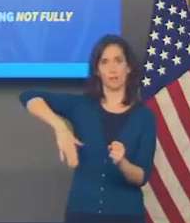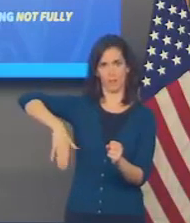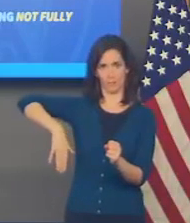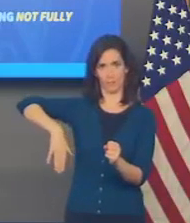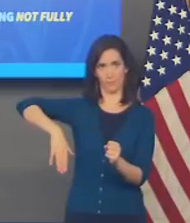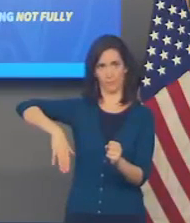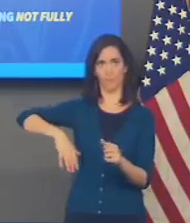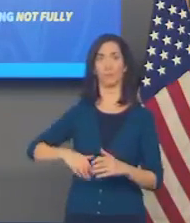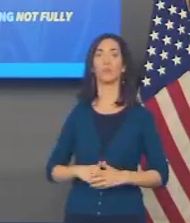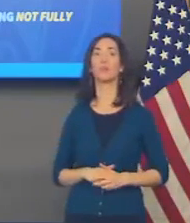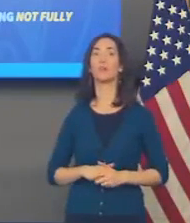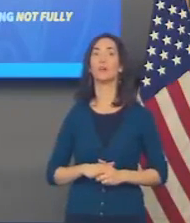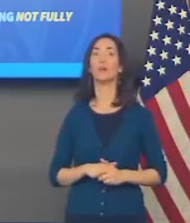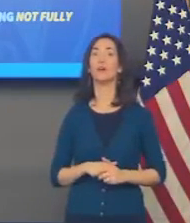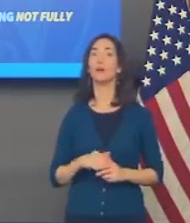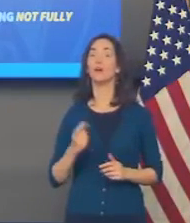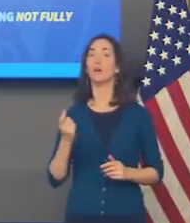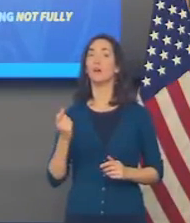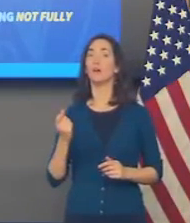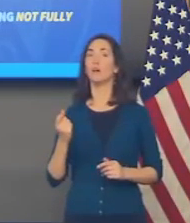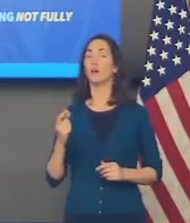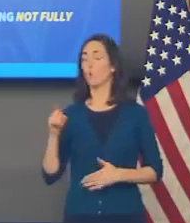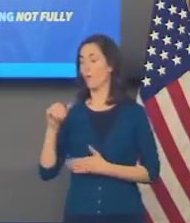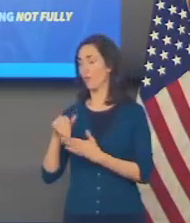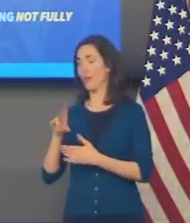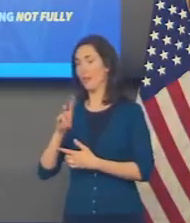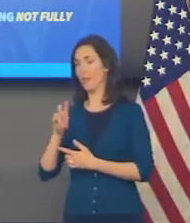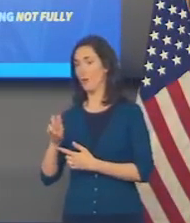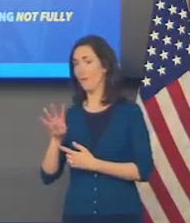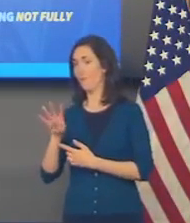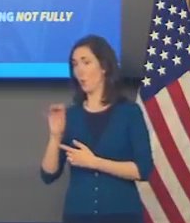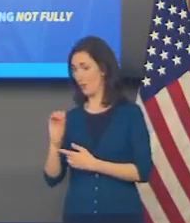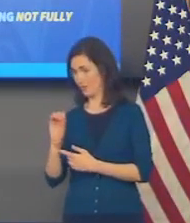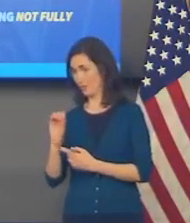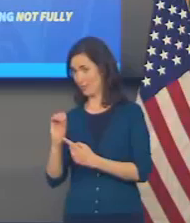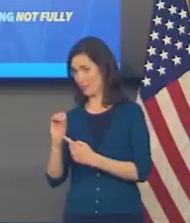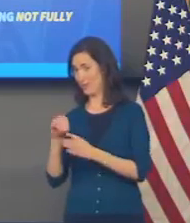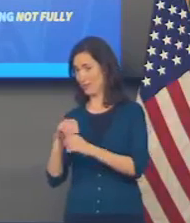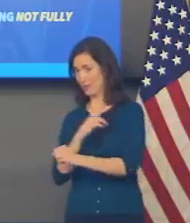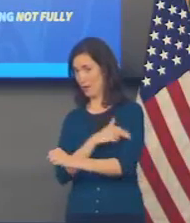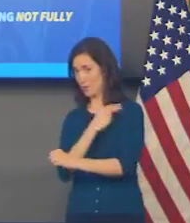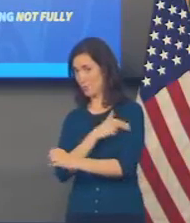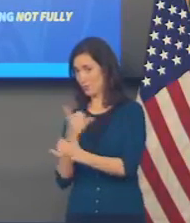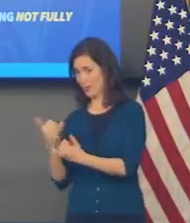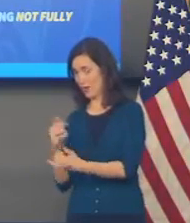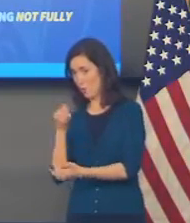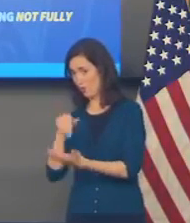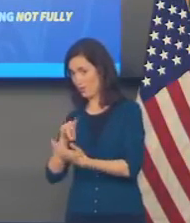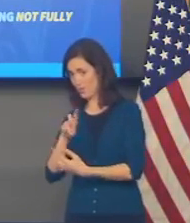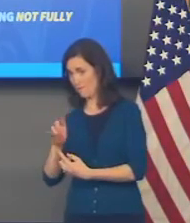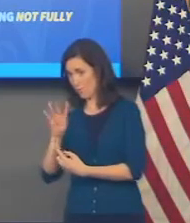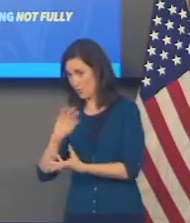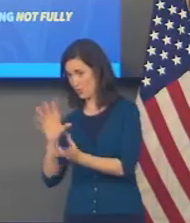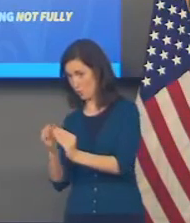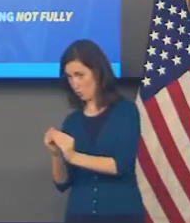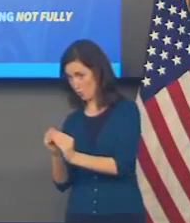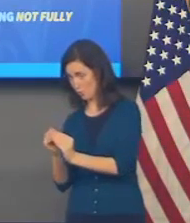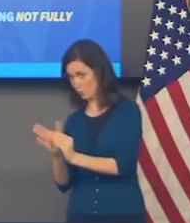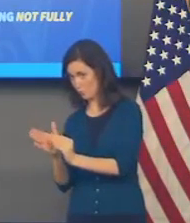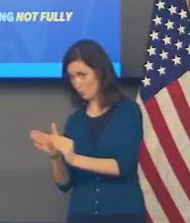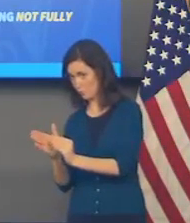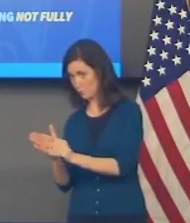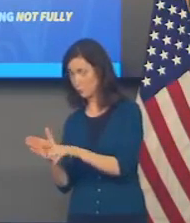And of the 17, excuse me, 1,740 hospitalized COVID patients in the state today,